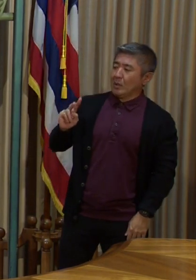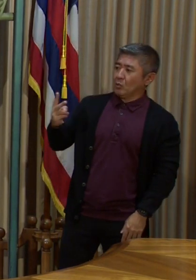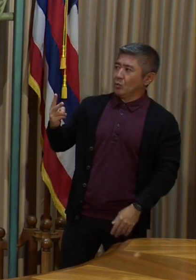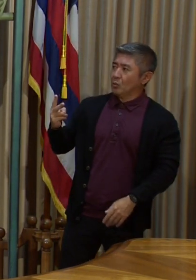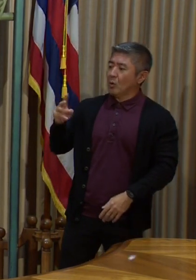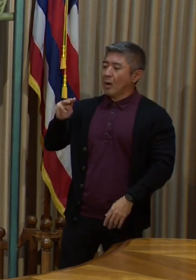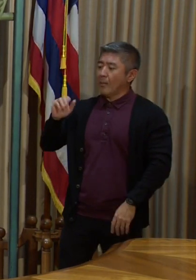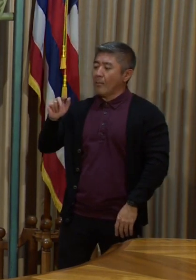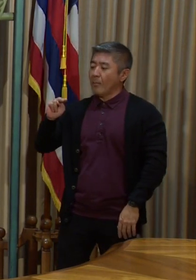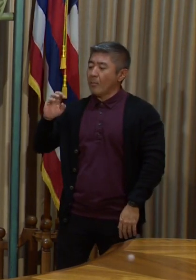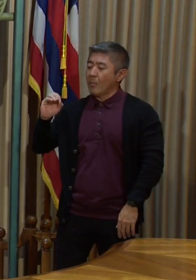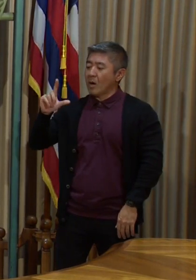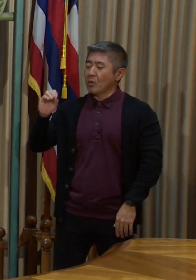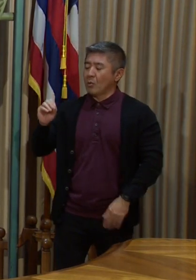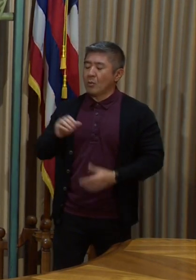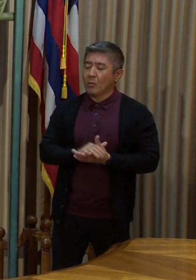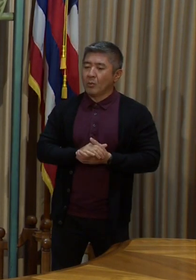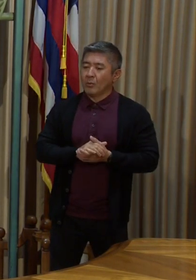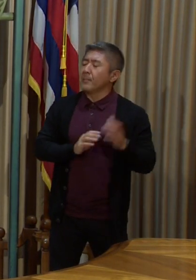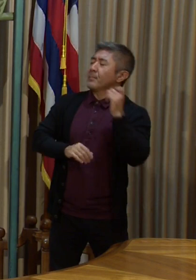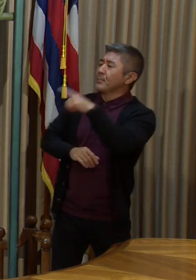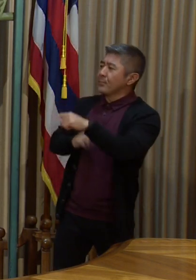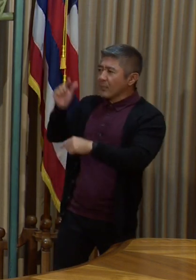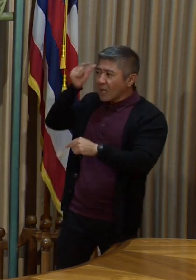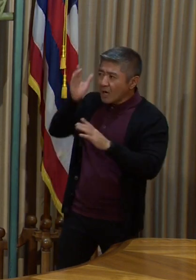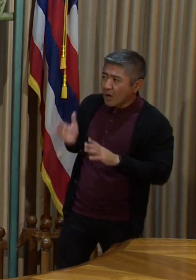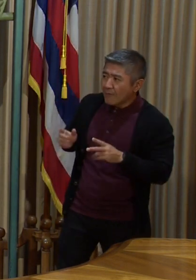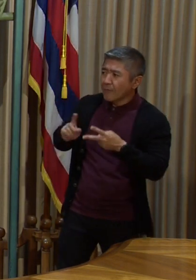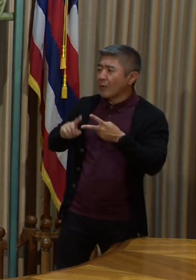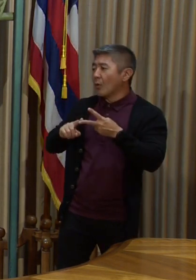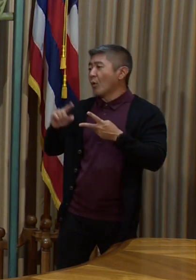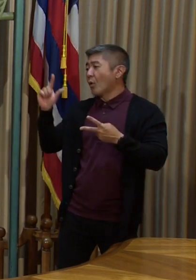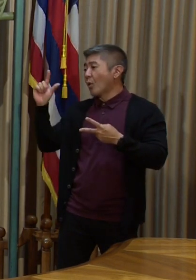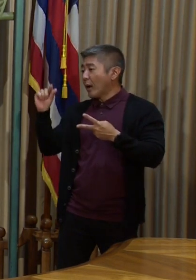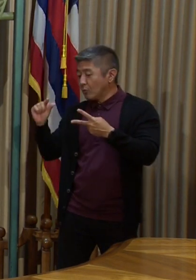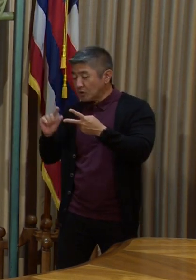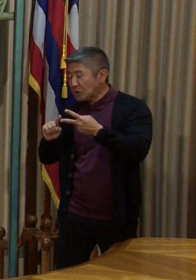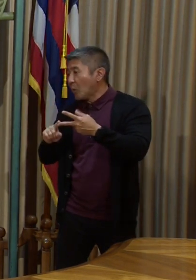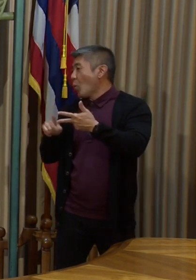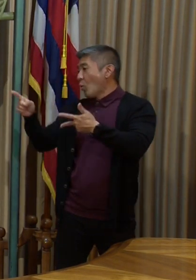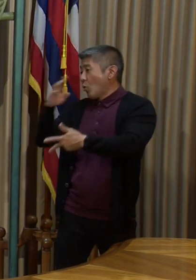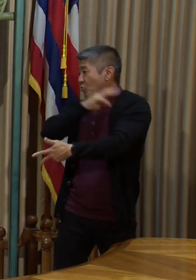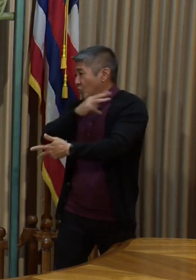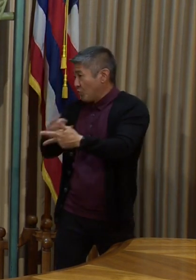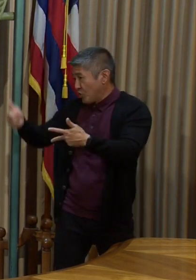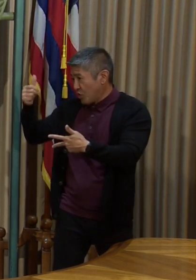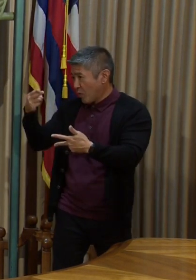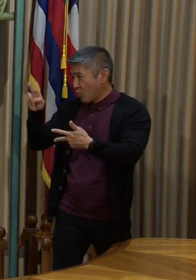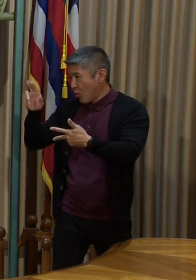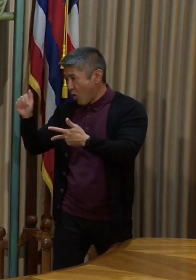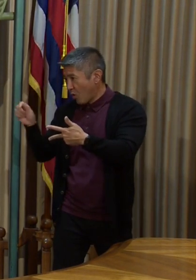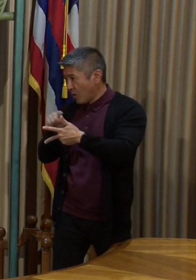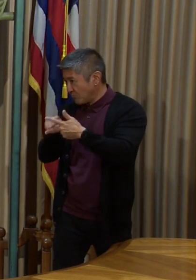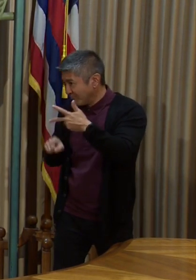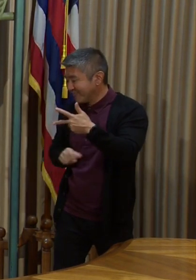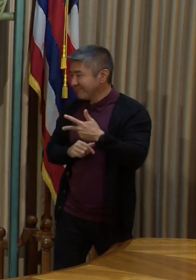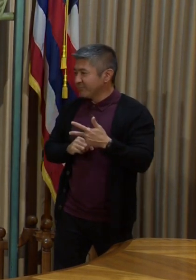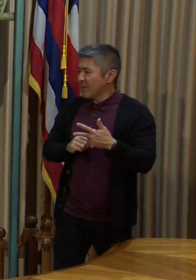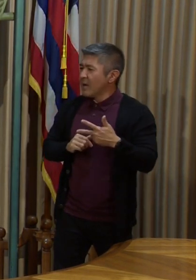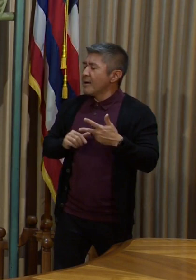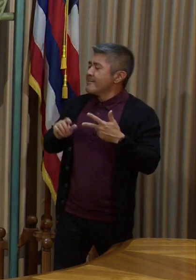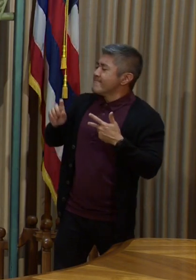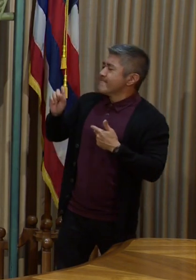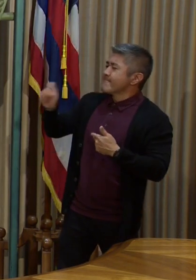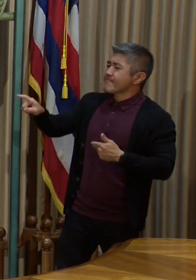Hi, this is for the governor or the LG or maybe even General Hara. Is there